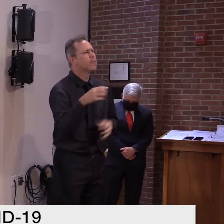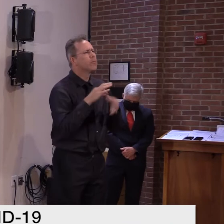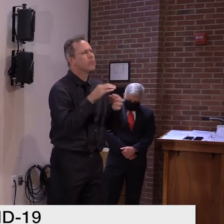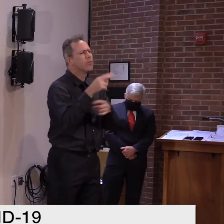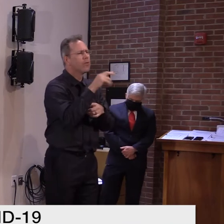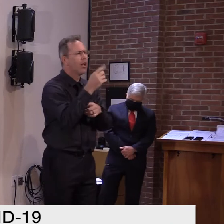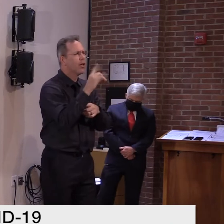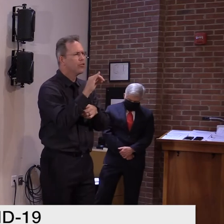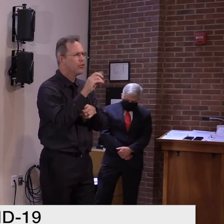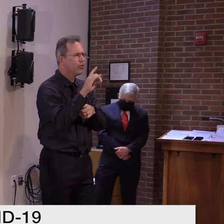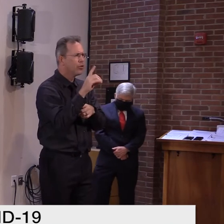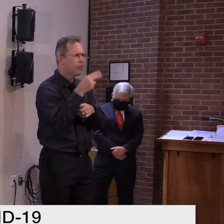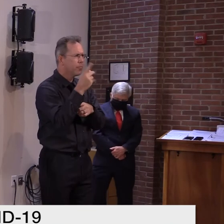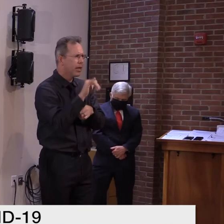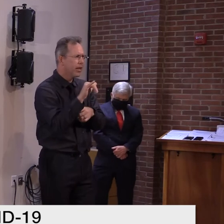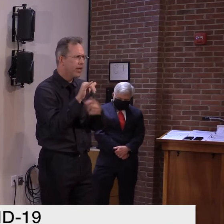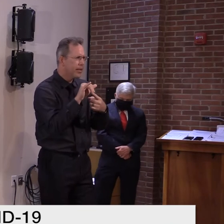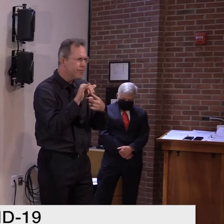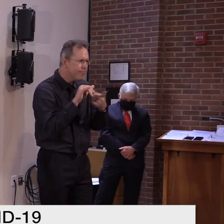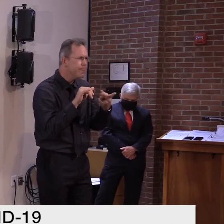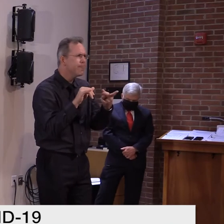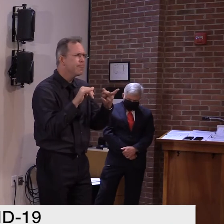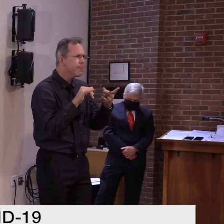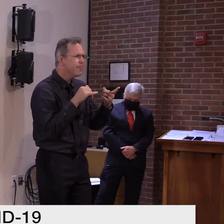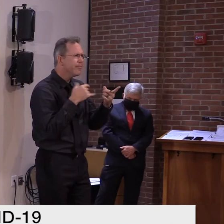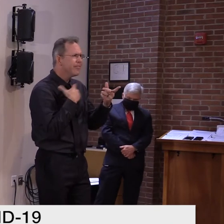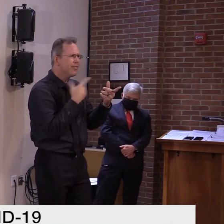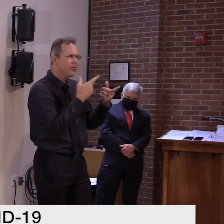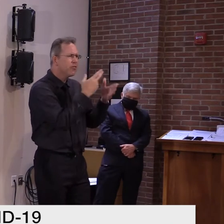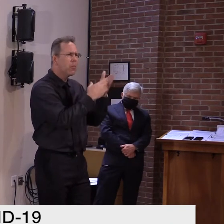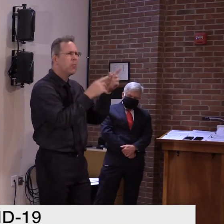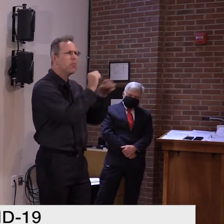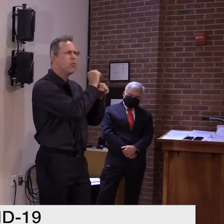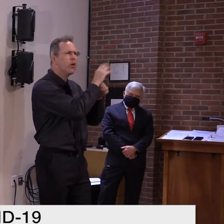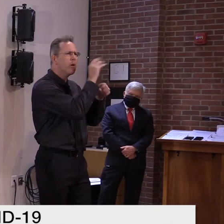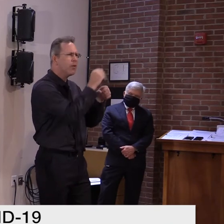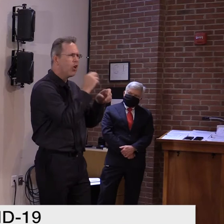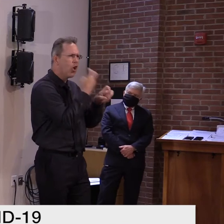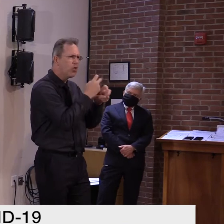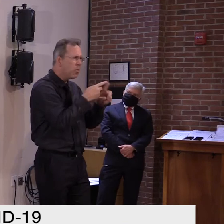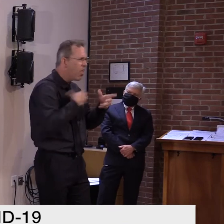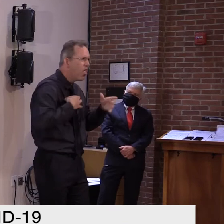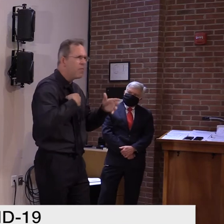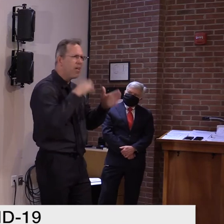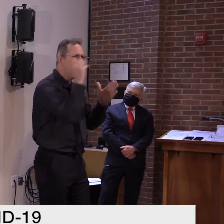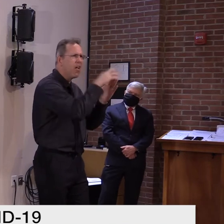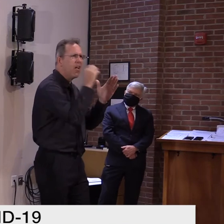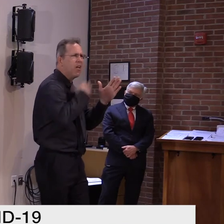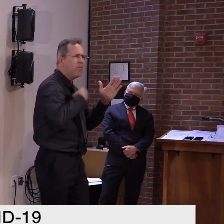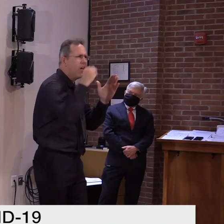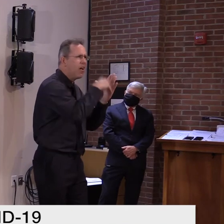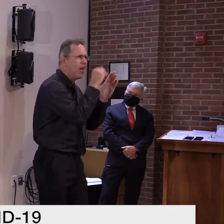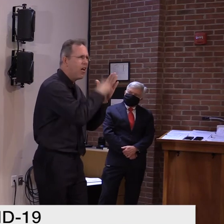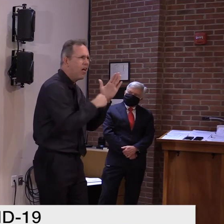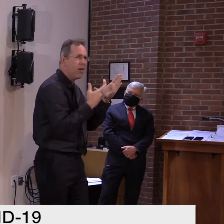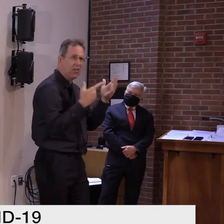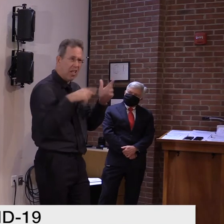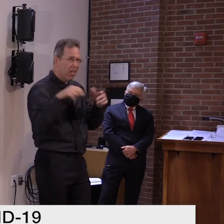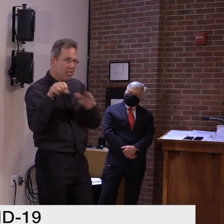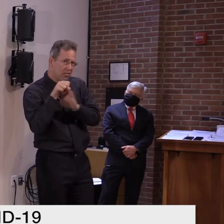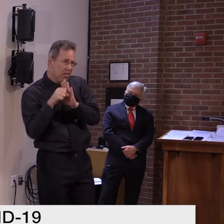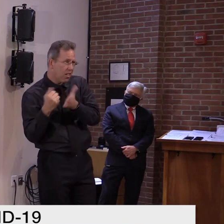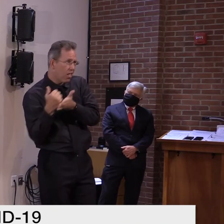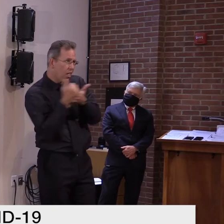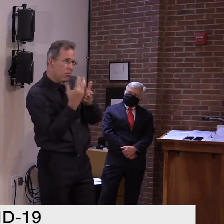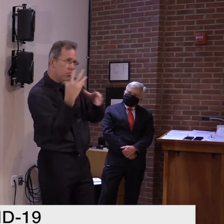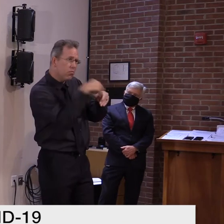and, and have been having trouble most of the week getting through, will the state work with them into next week? Or if they don't